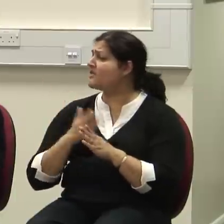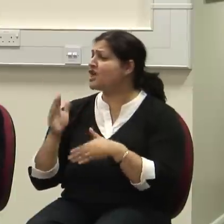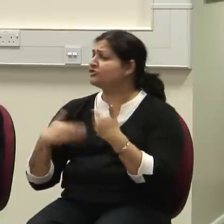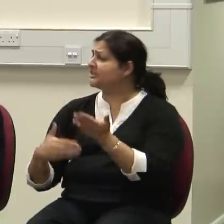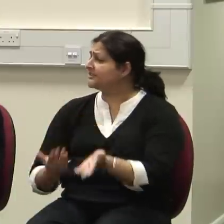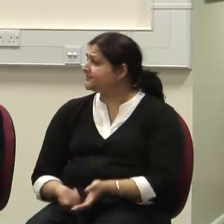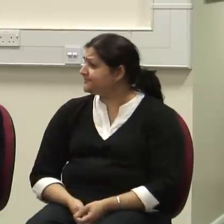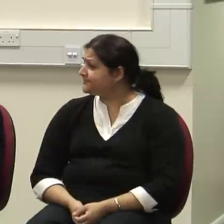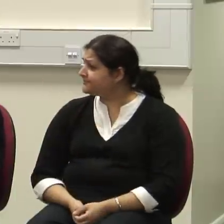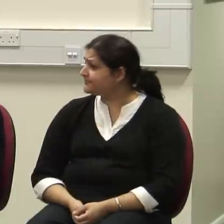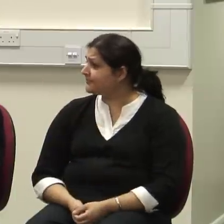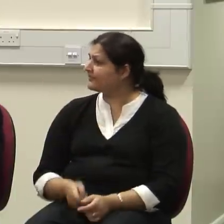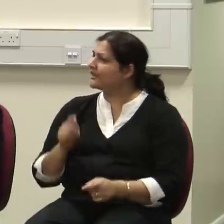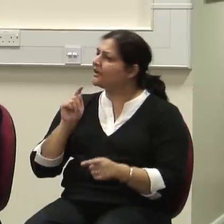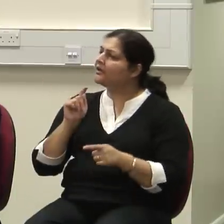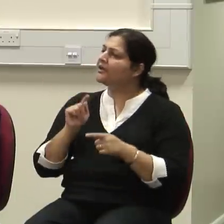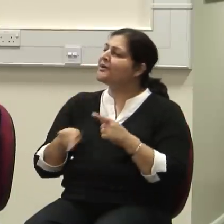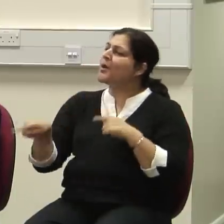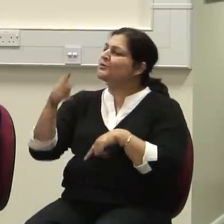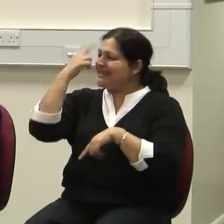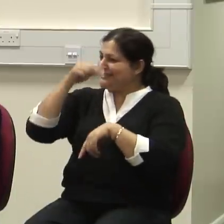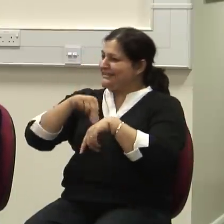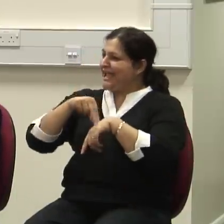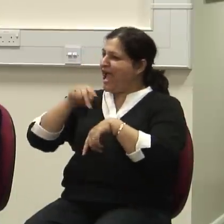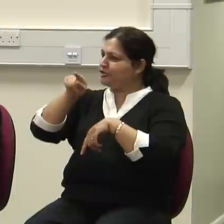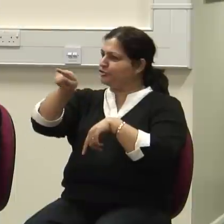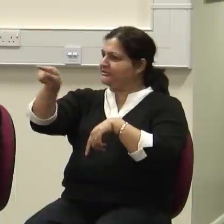largely made up of psychiatrists, who commuted long distances.